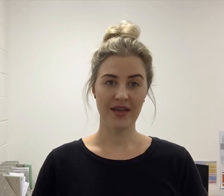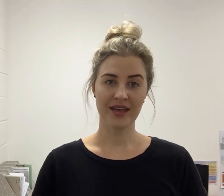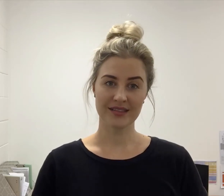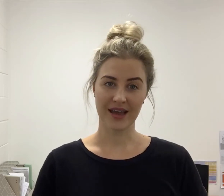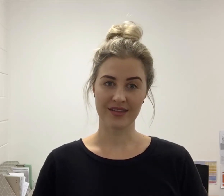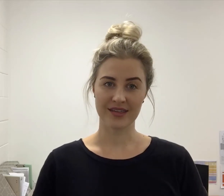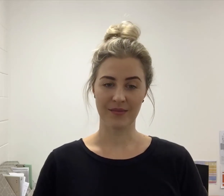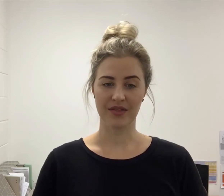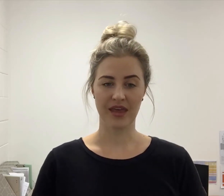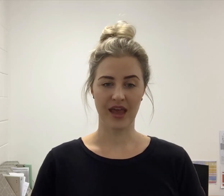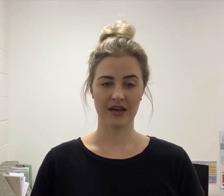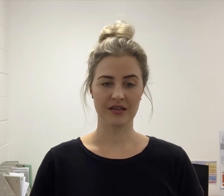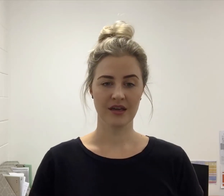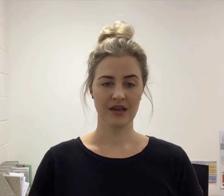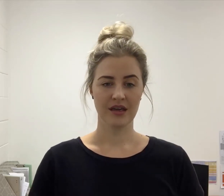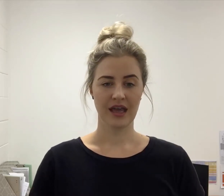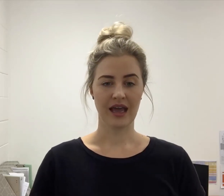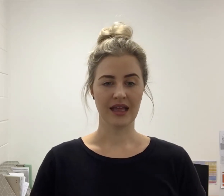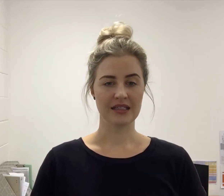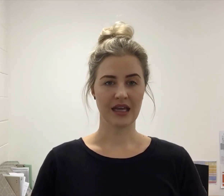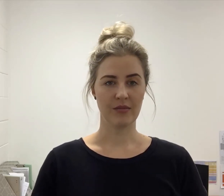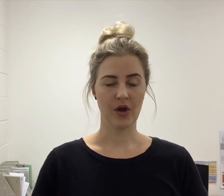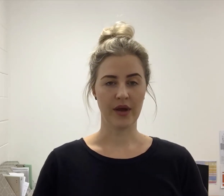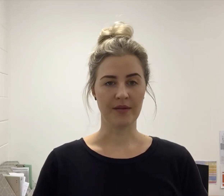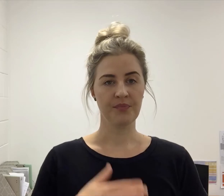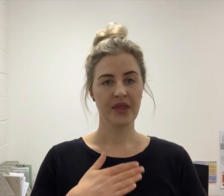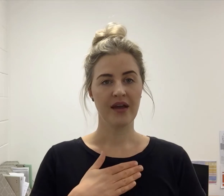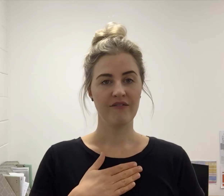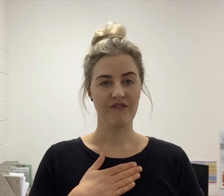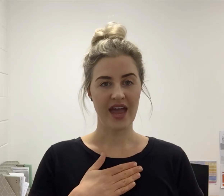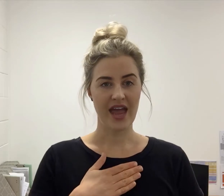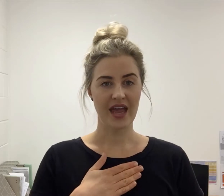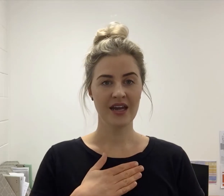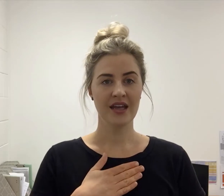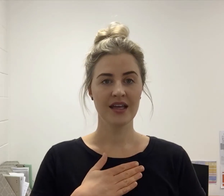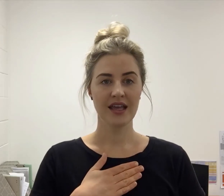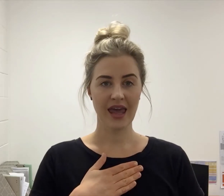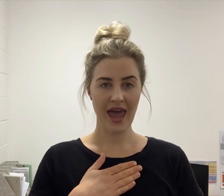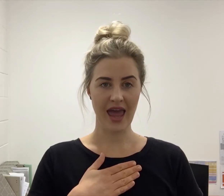and they sound the same at the end. Okay let's keep going. Van can.